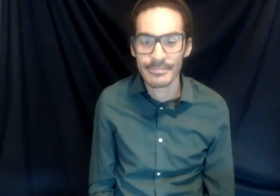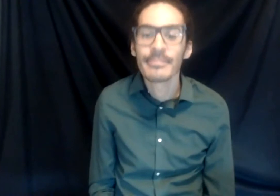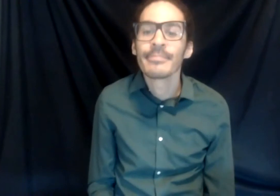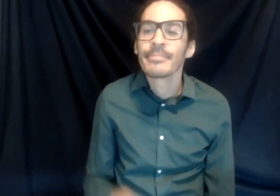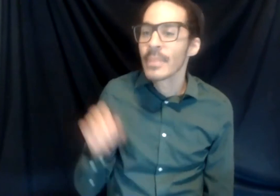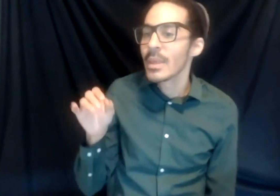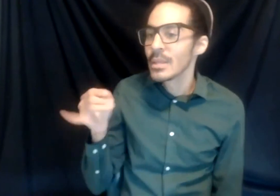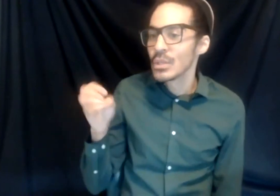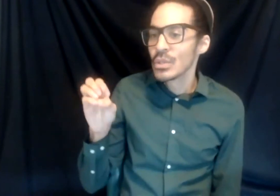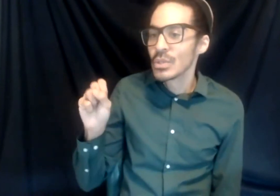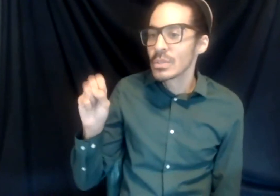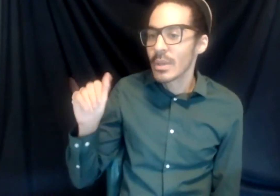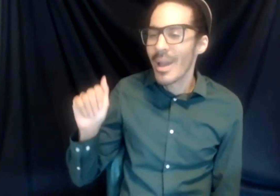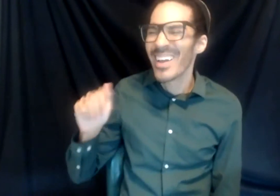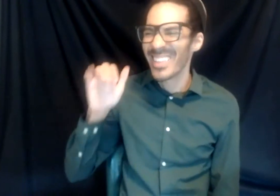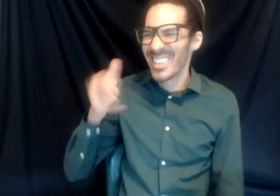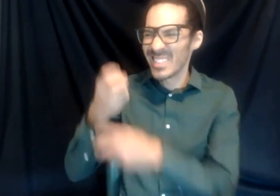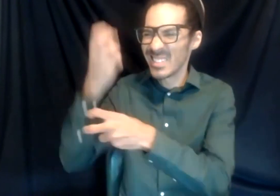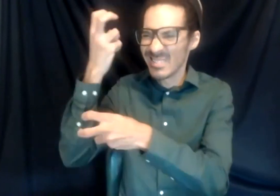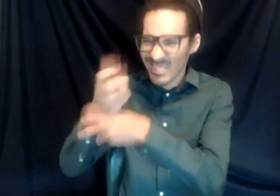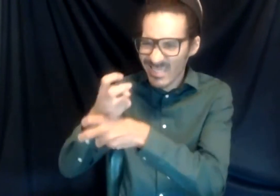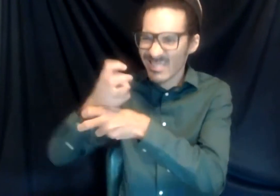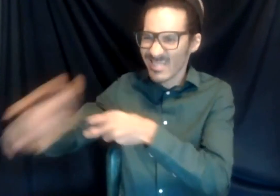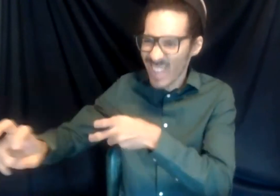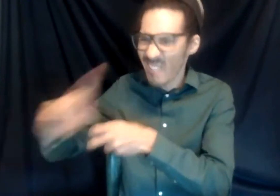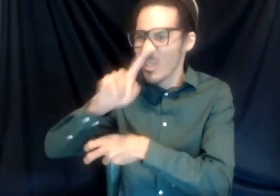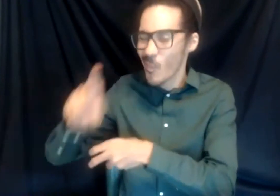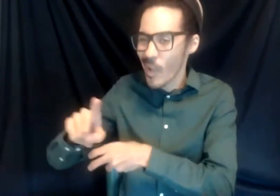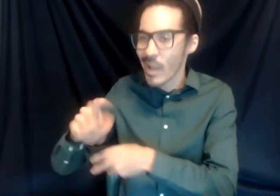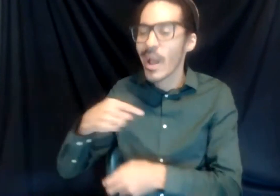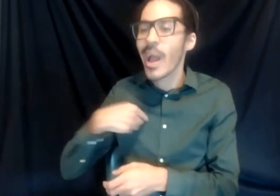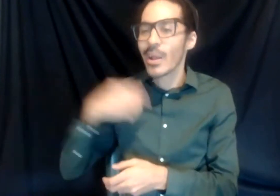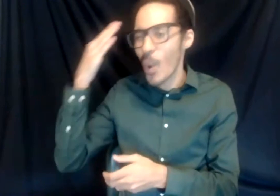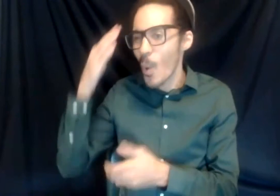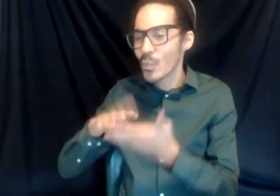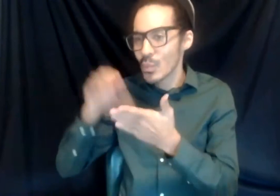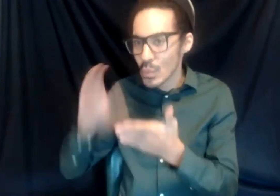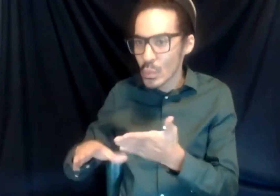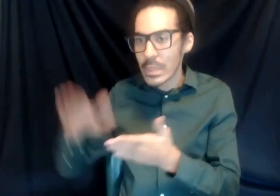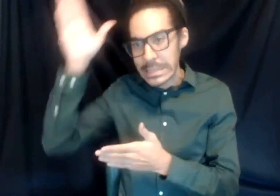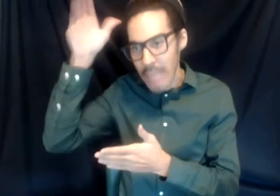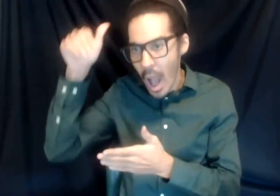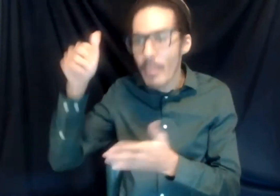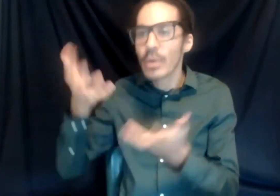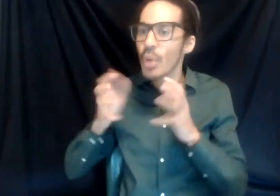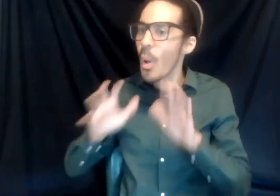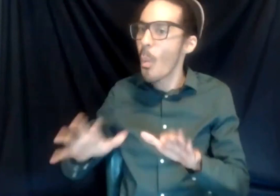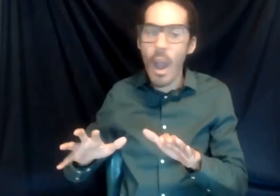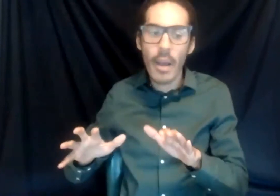that's a tough question because I know that sometimes students are kind of stubborn and don't really want to get out of their bubble because it's what they